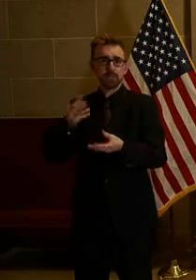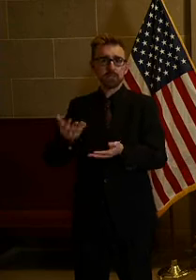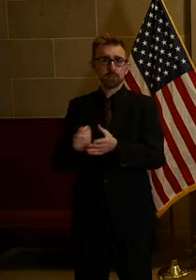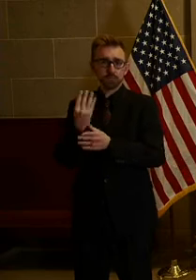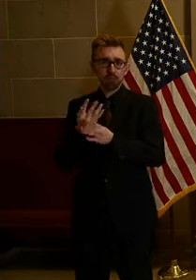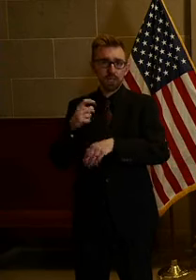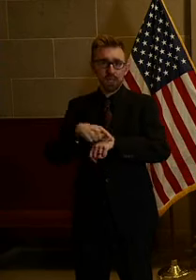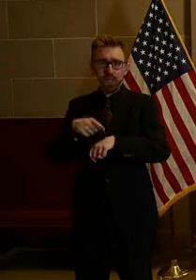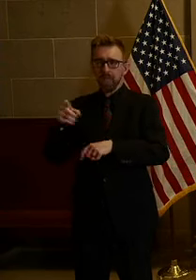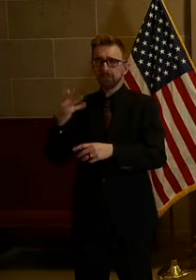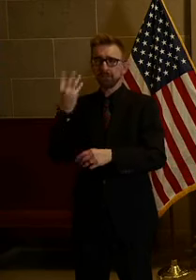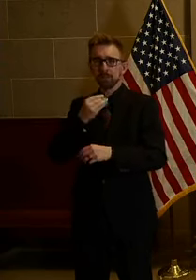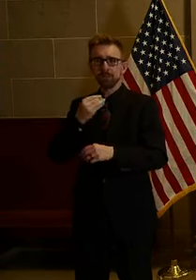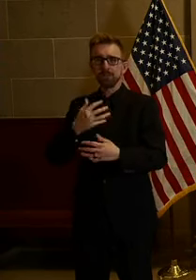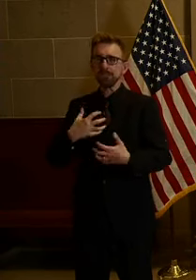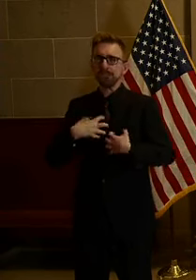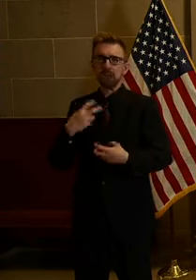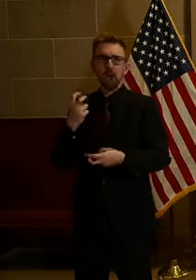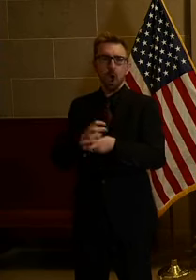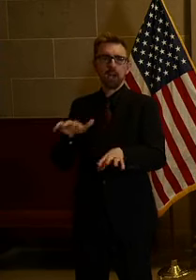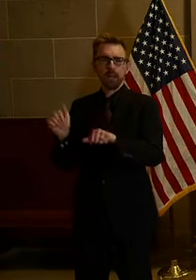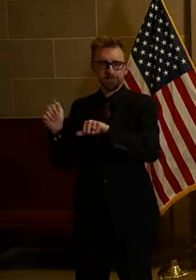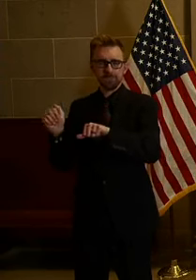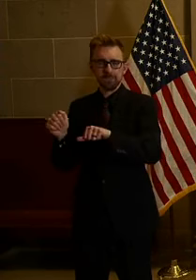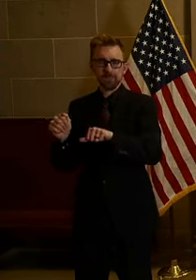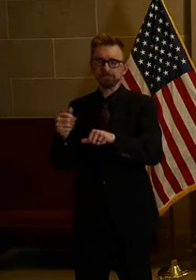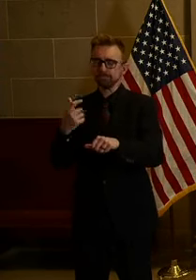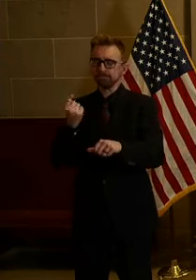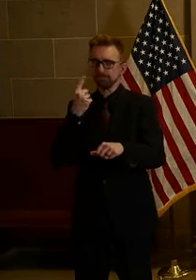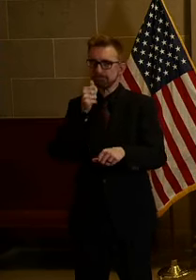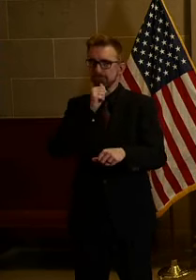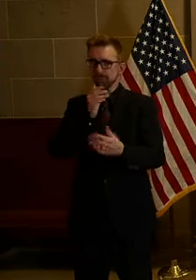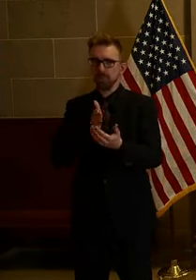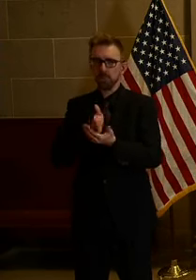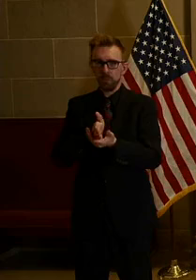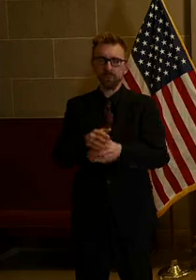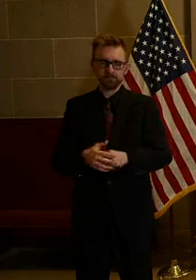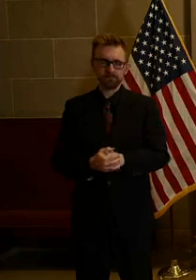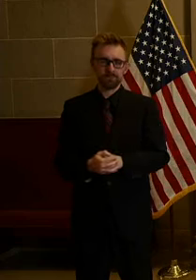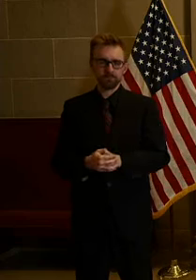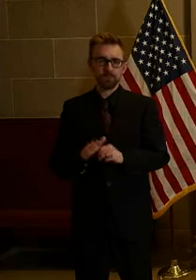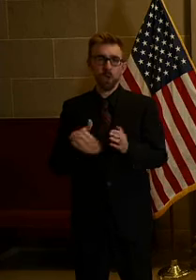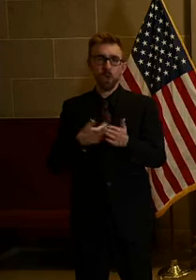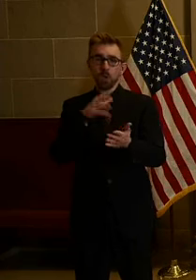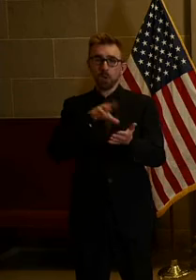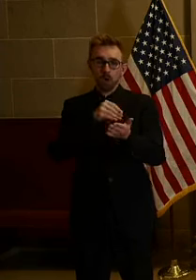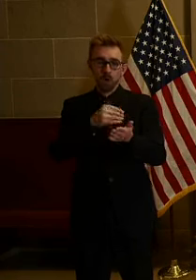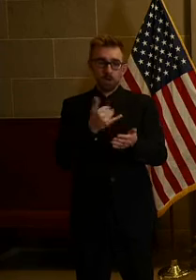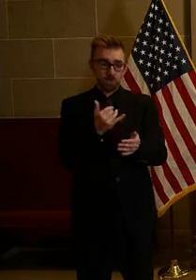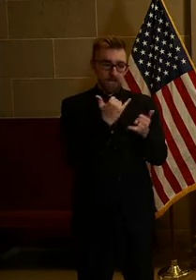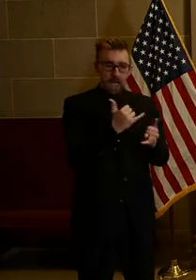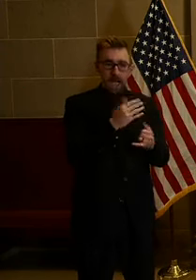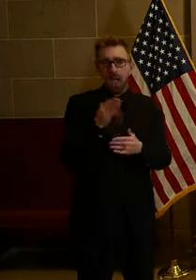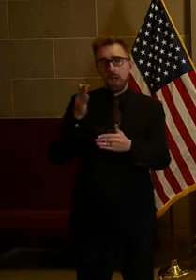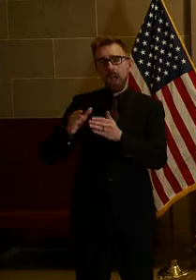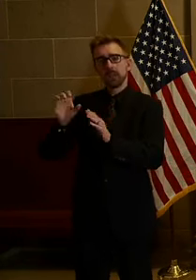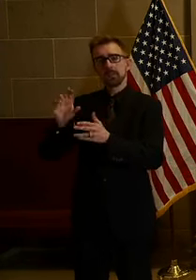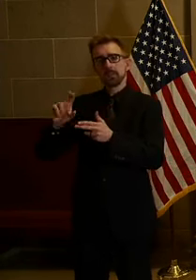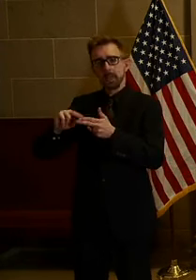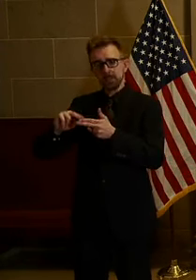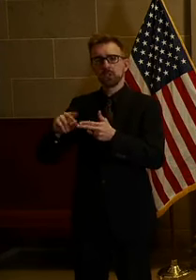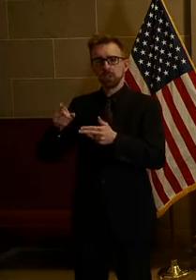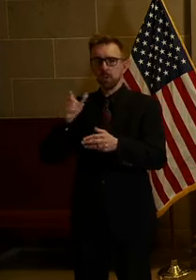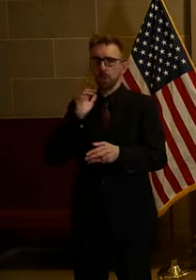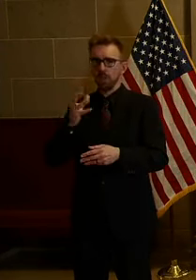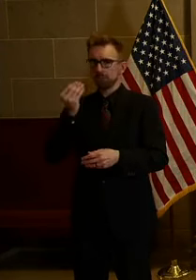it's important. Education changes lives, and that will undoubtedly be true for all you learn between now and the end of the semester. At the department, we're